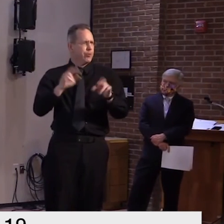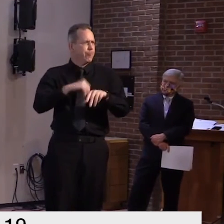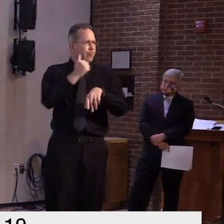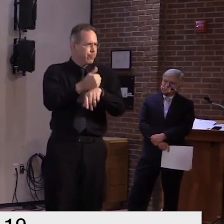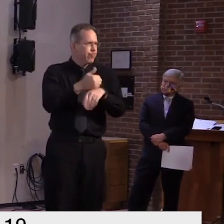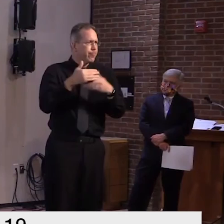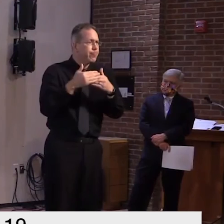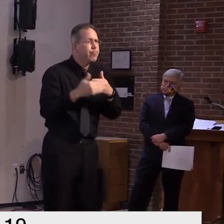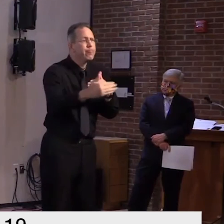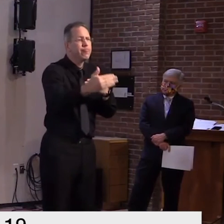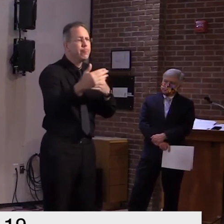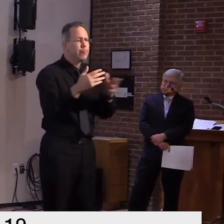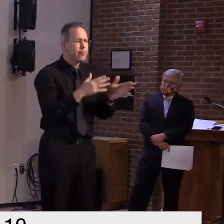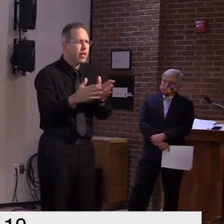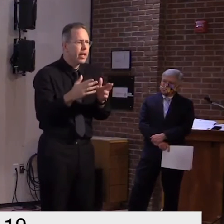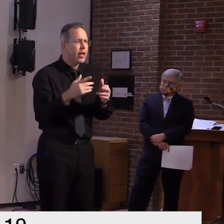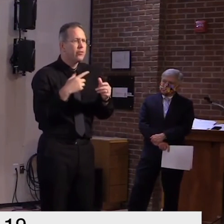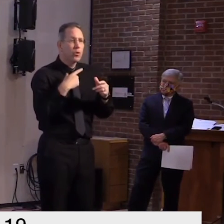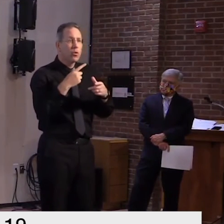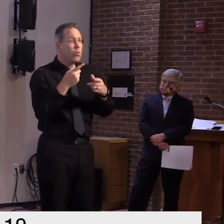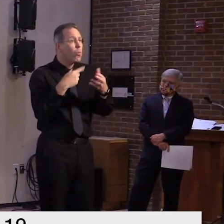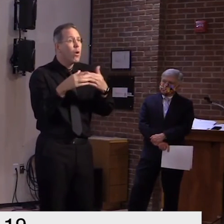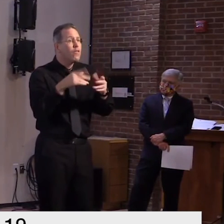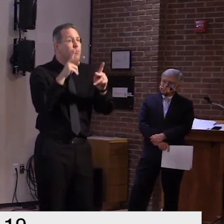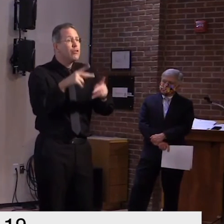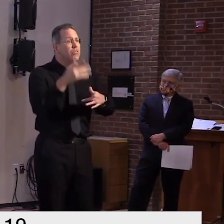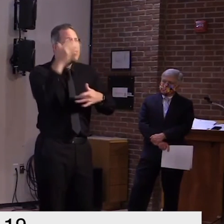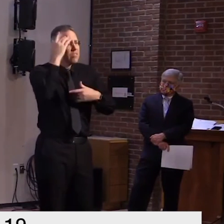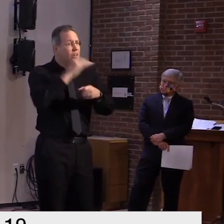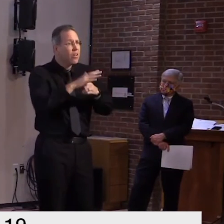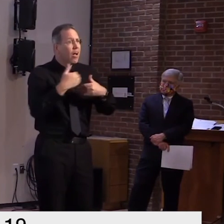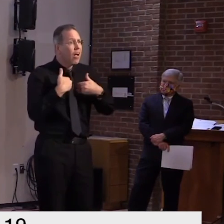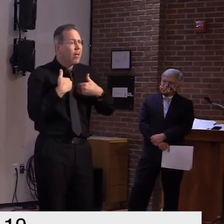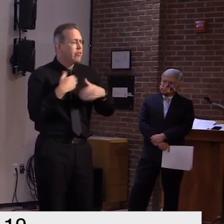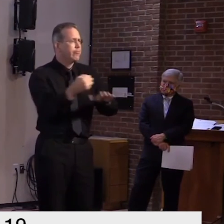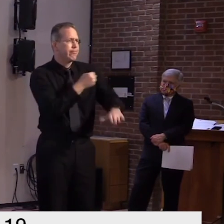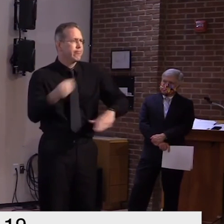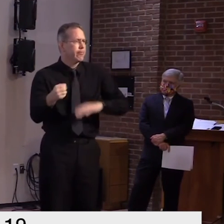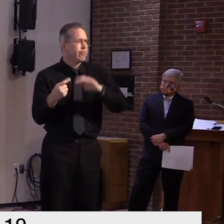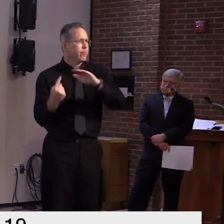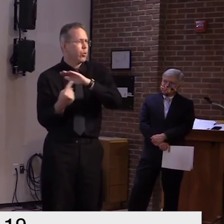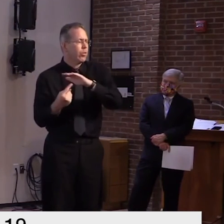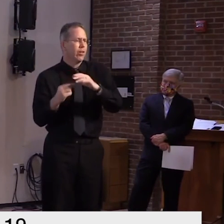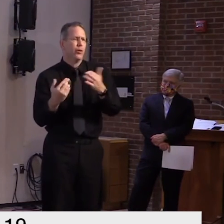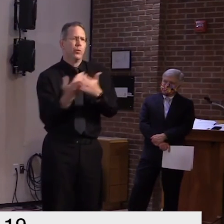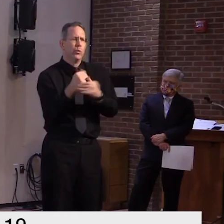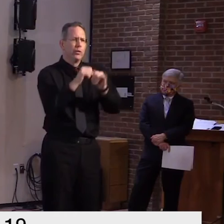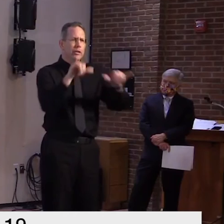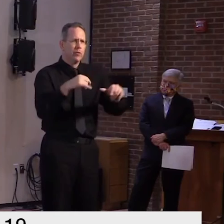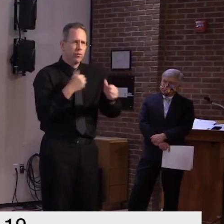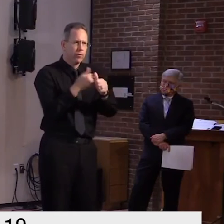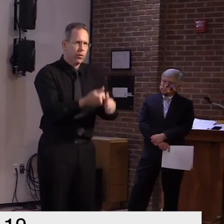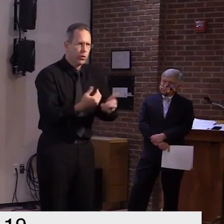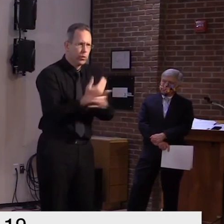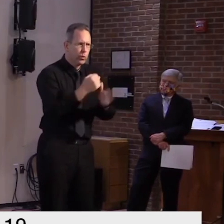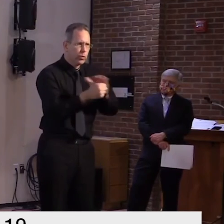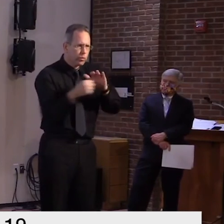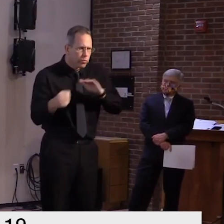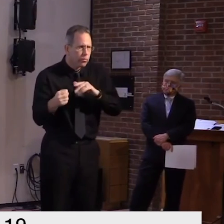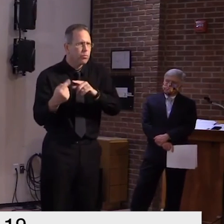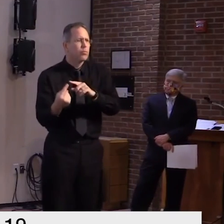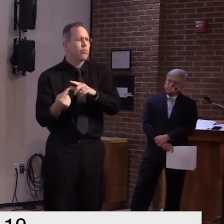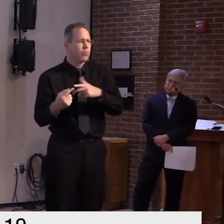admission and we've partnered with cdc um just in the last maybe month or five weeks or so